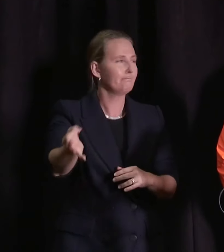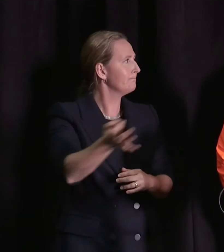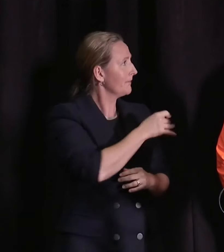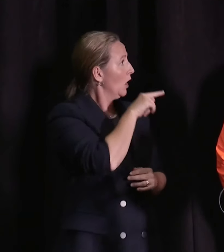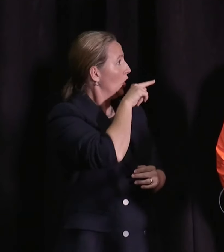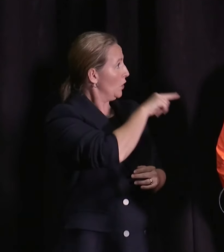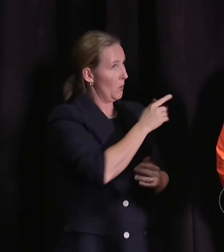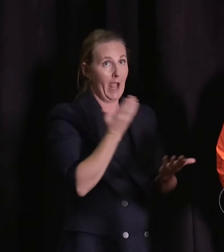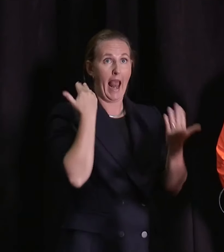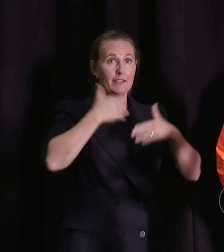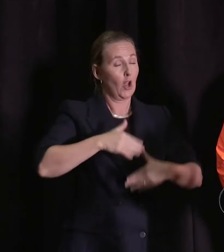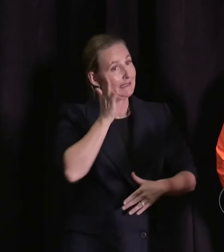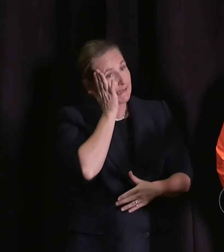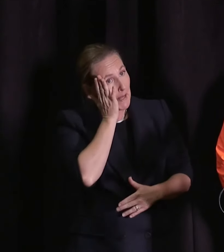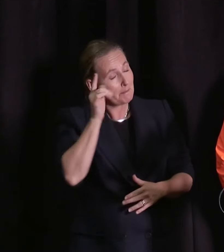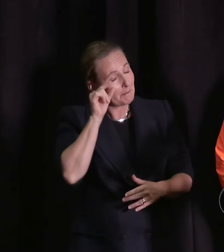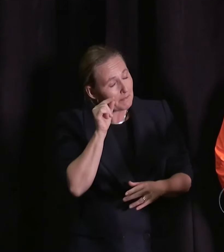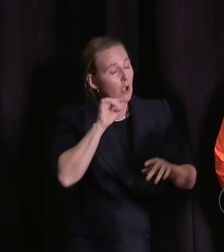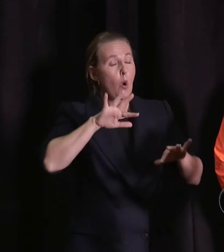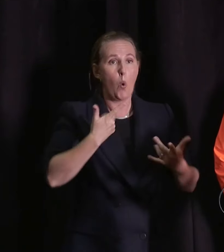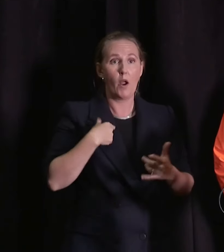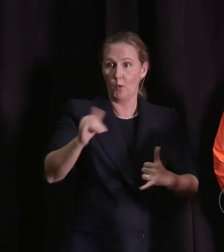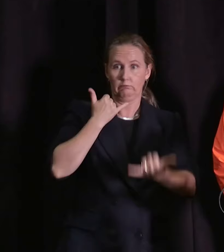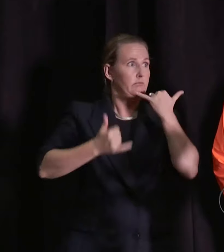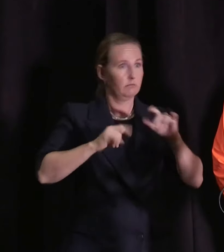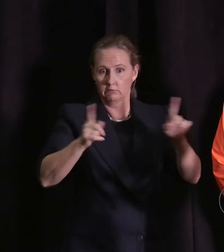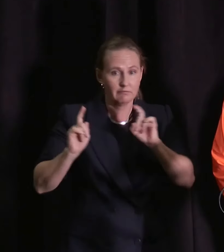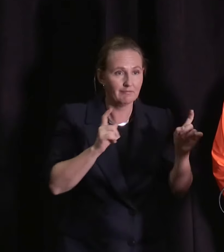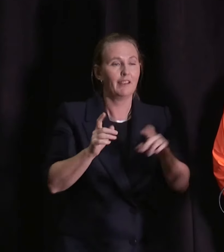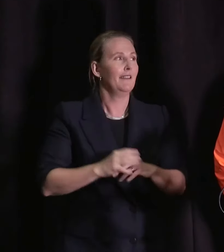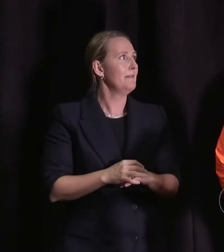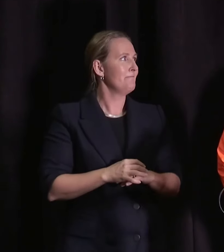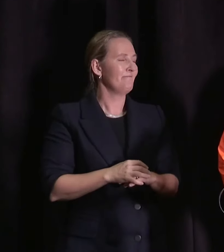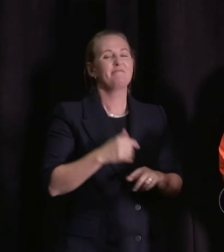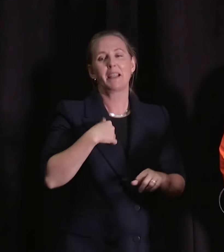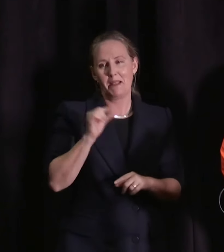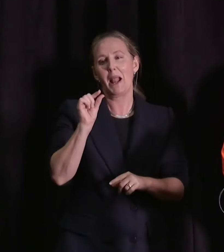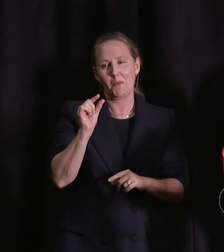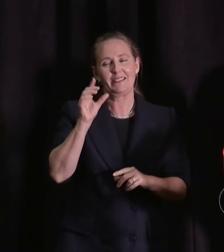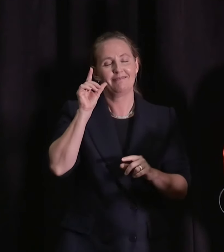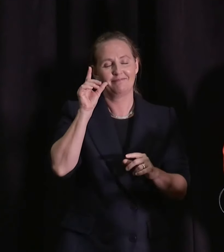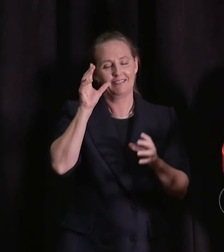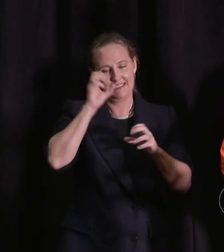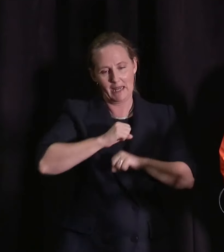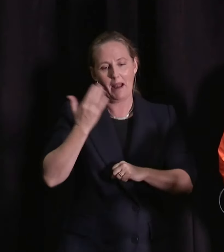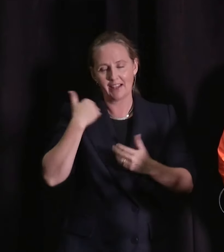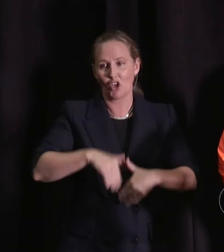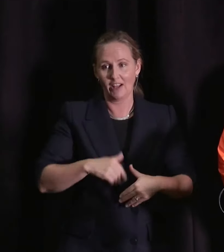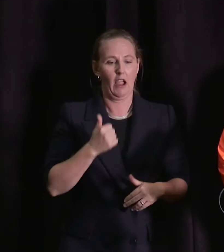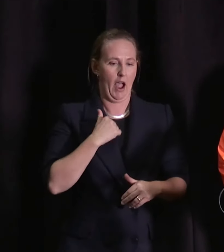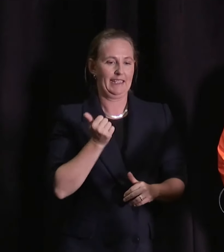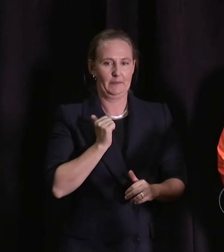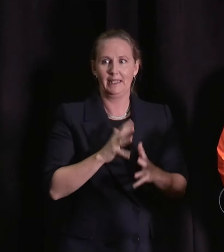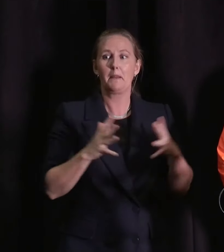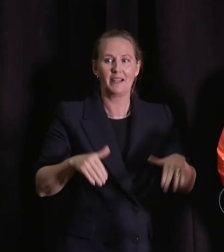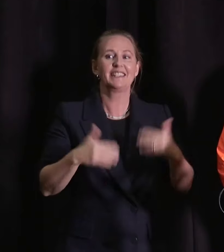like? Did you sleep at all? Or were you up taking photos and monitoring everything around the country? A little bit of both. I did get some sleep overnight because obviously I was expecting a big day ahead